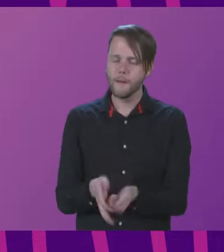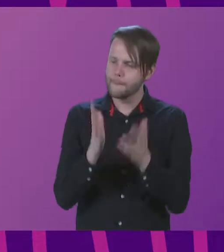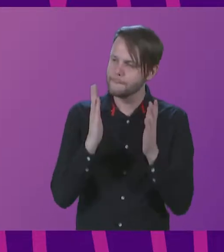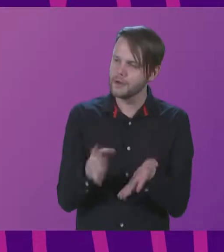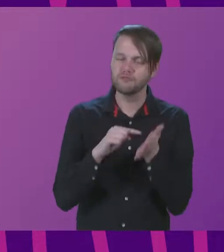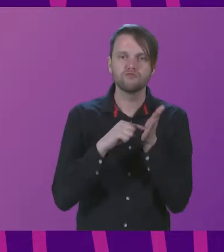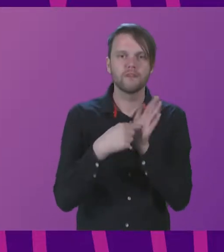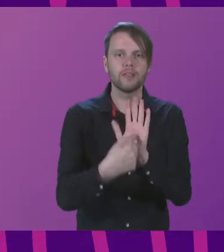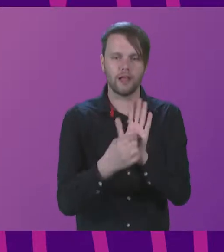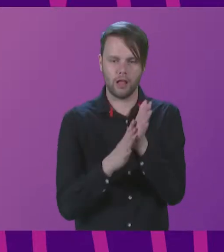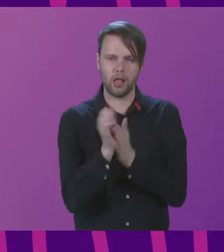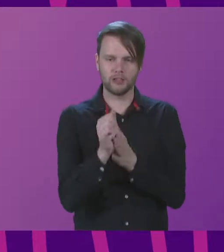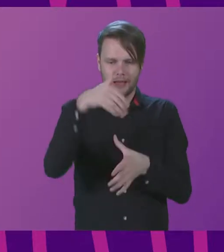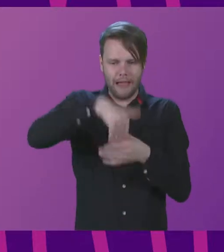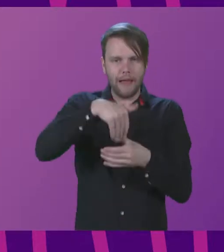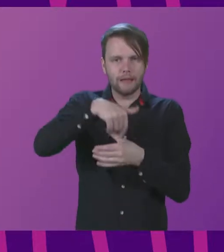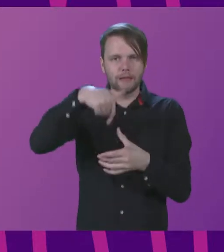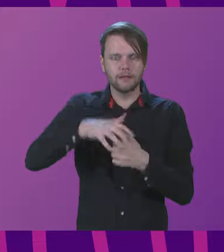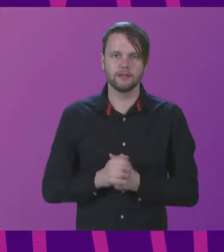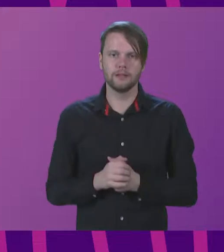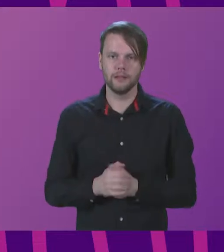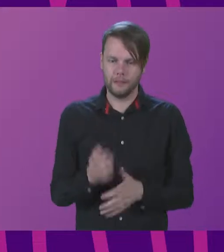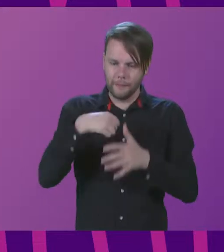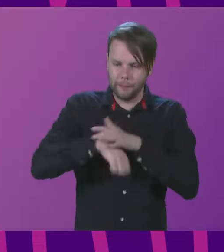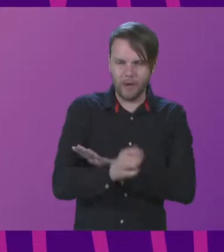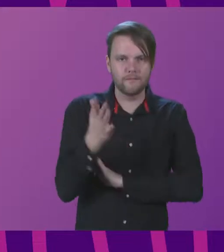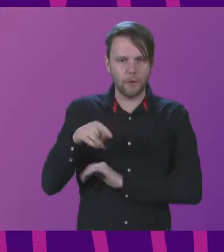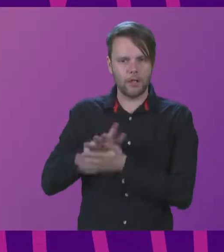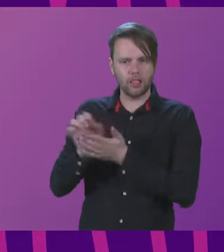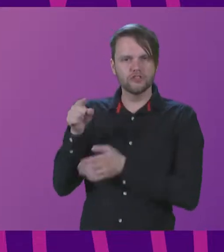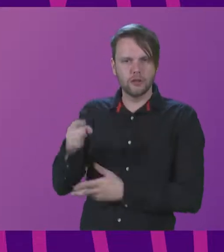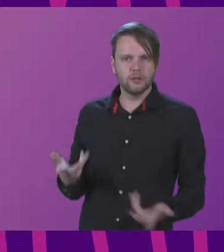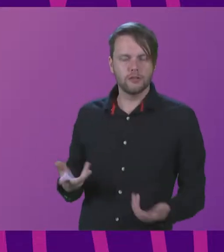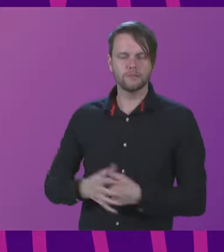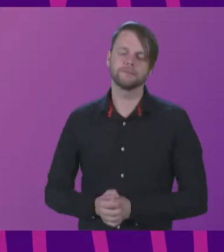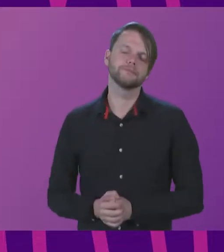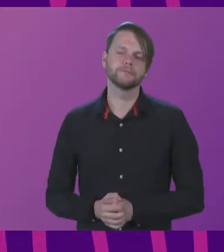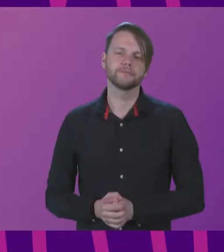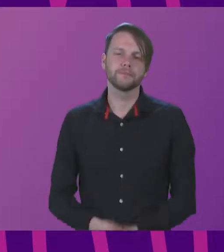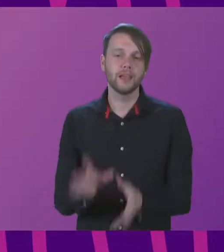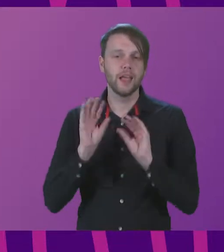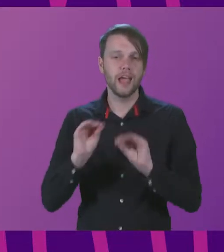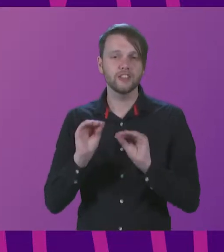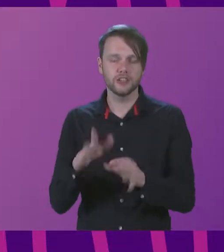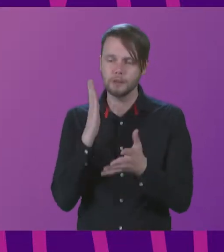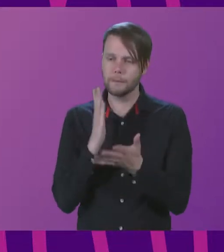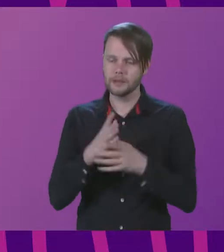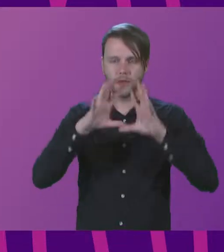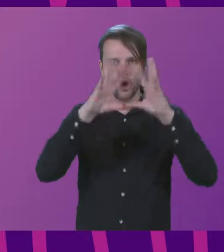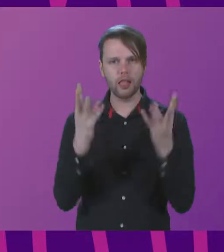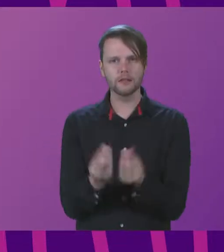reflect the culture it sits within and be born of that culture. Education must be holistic.